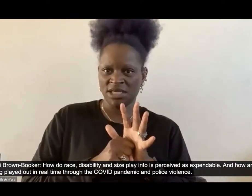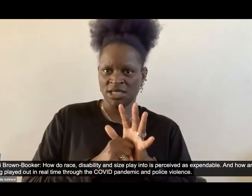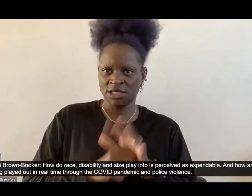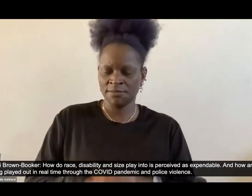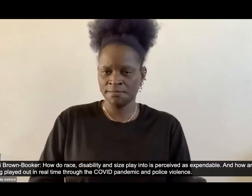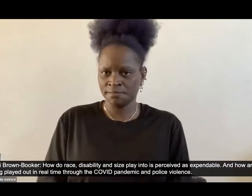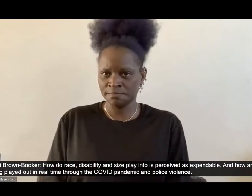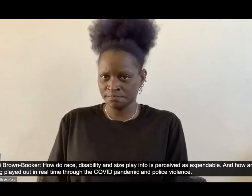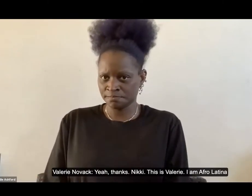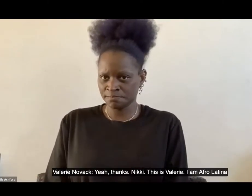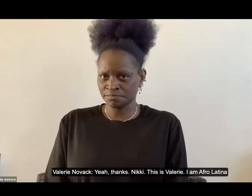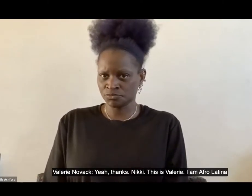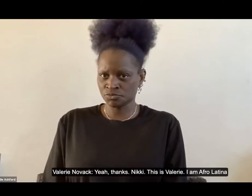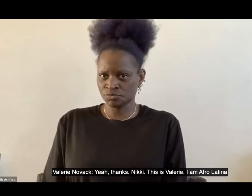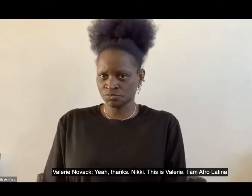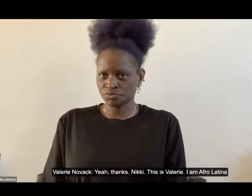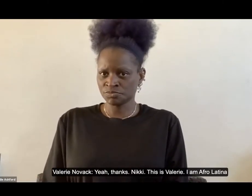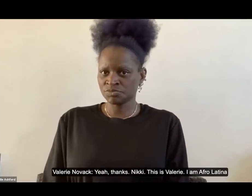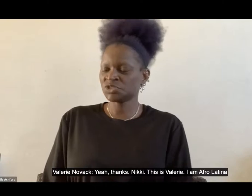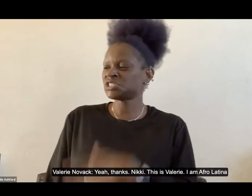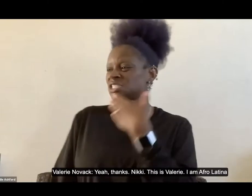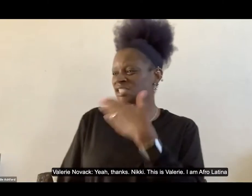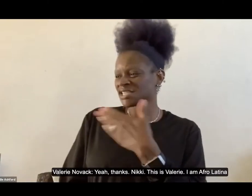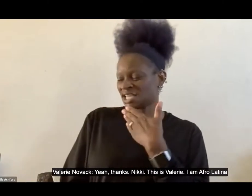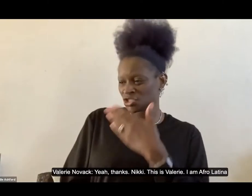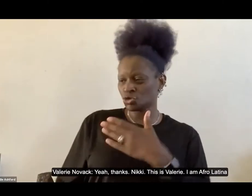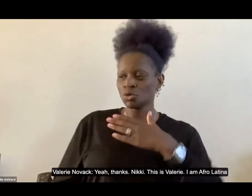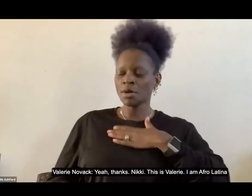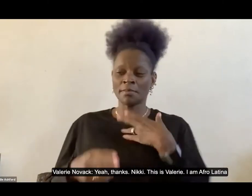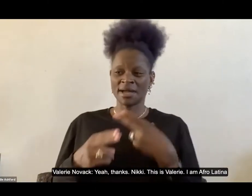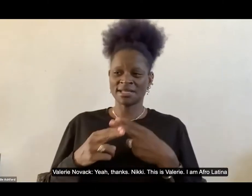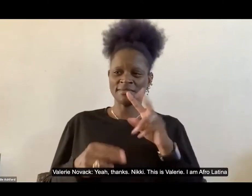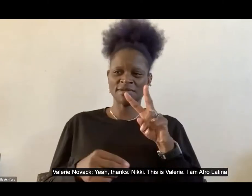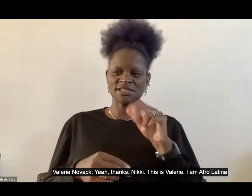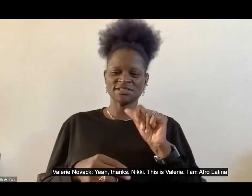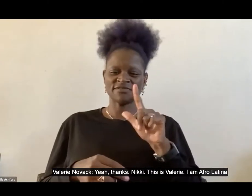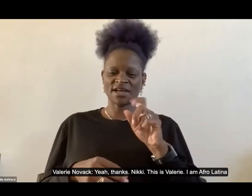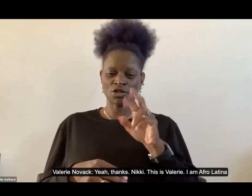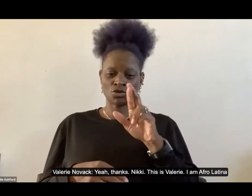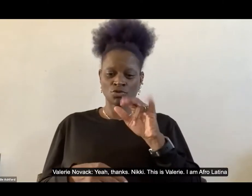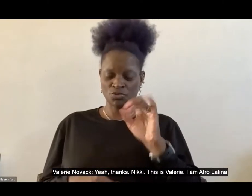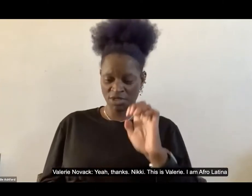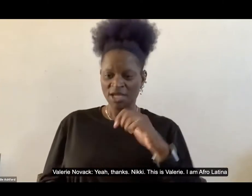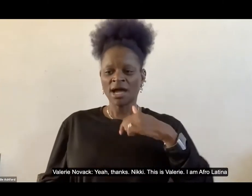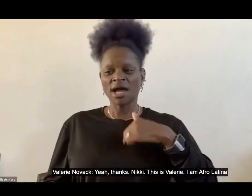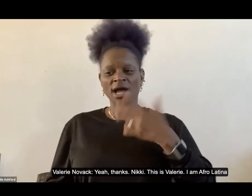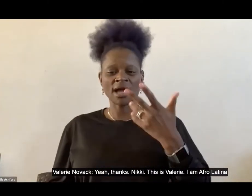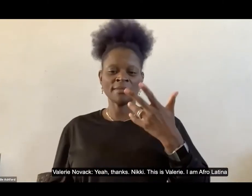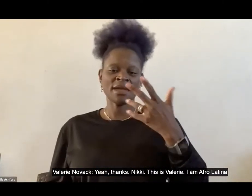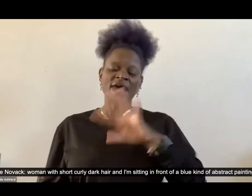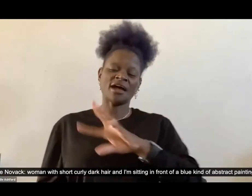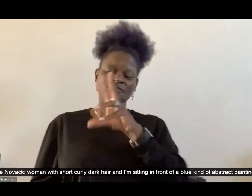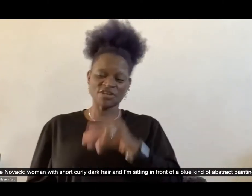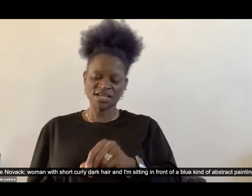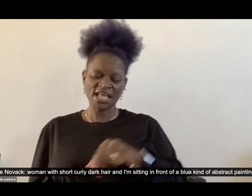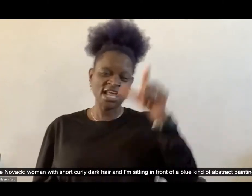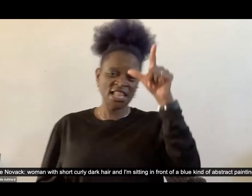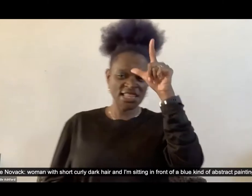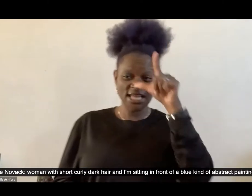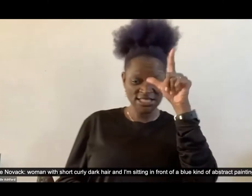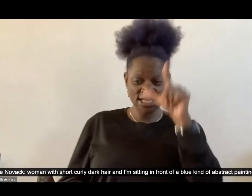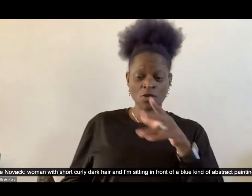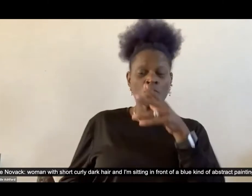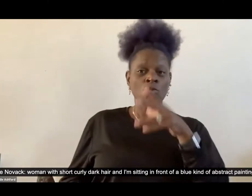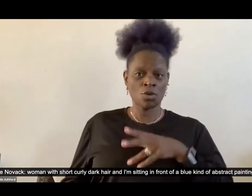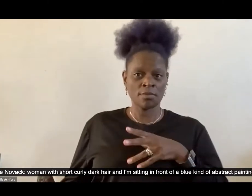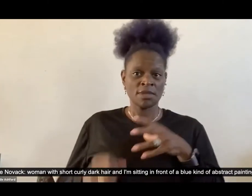Uh, yeah. Thanks, Nikki. This is, um, Valerie. I am a Afro-Latina, uh, woman with,